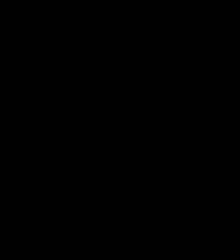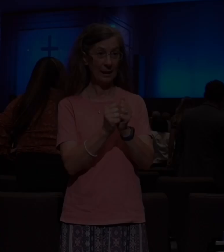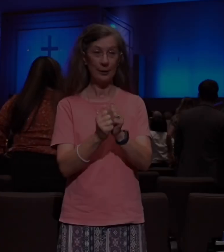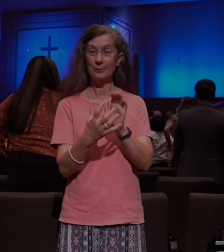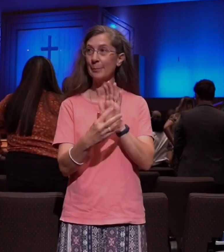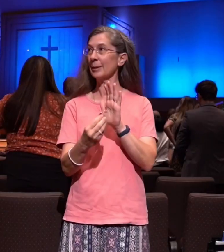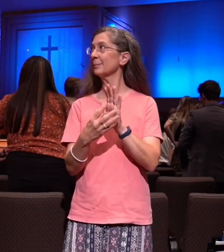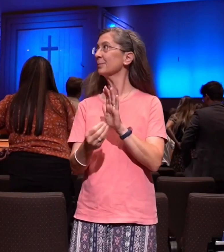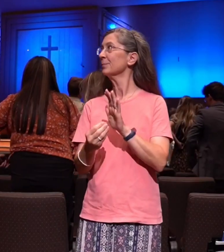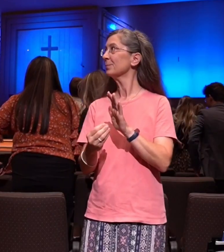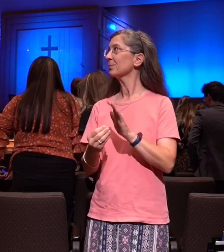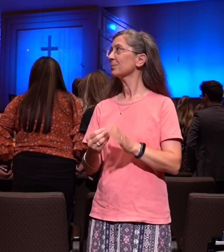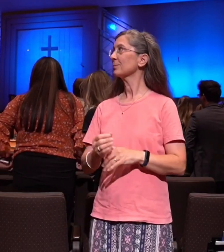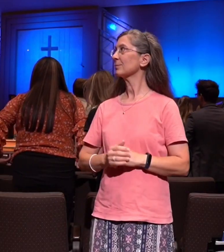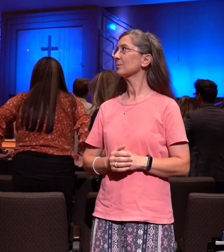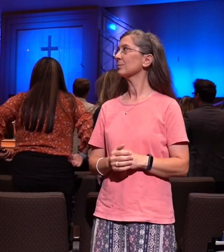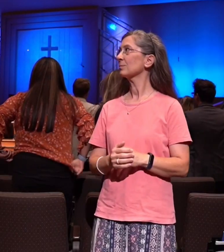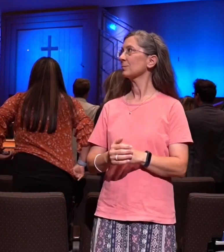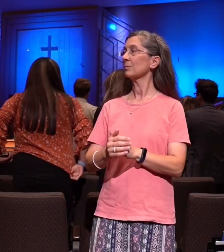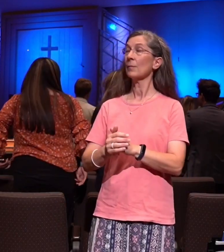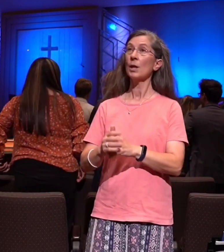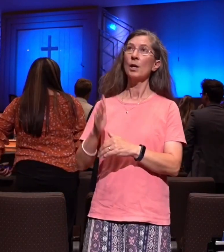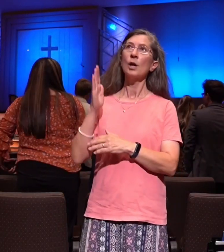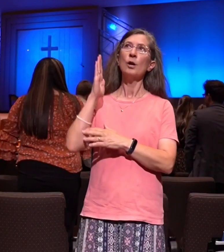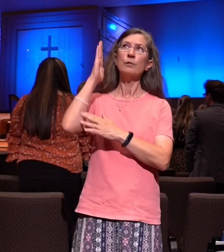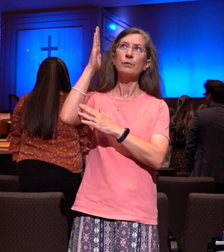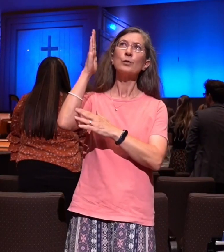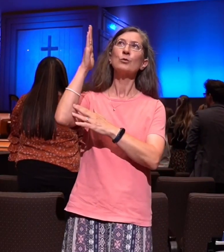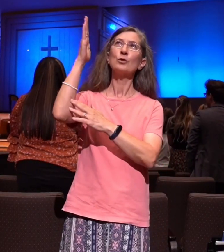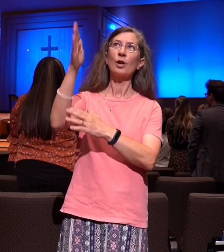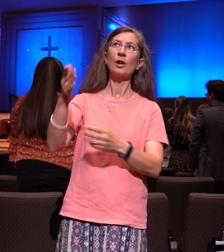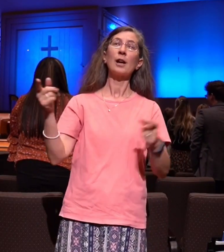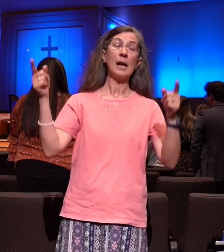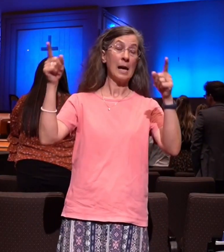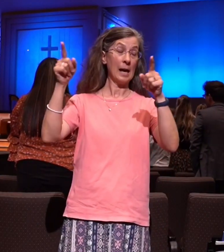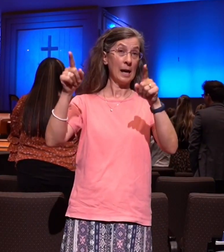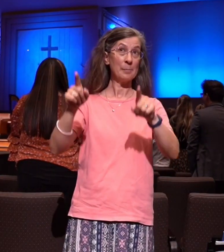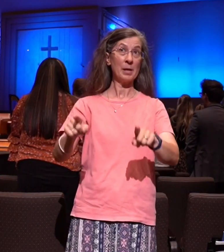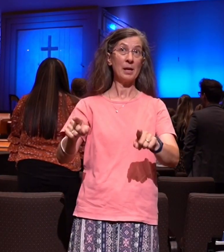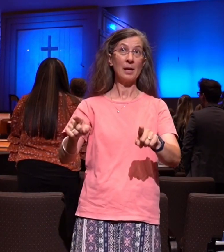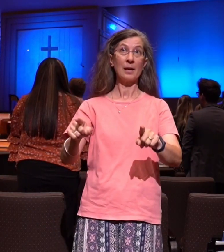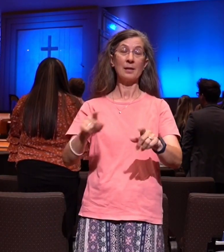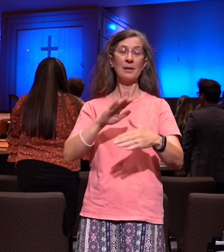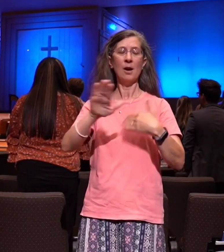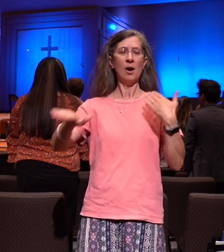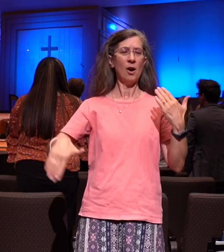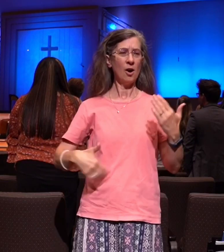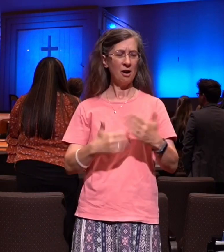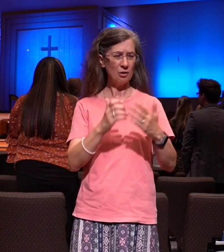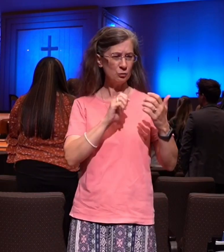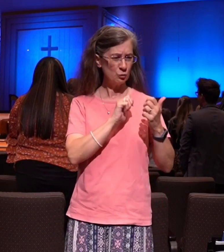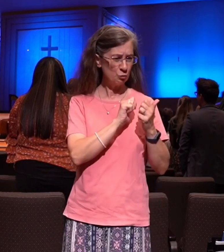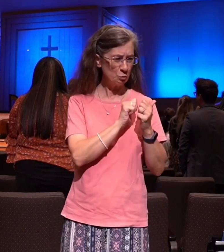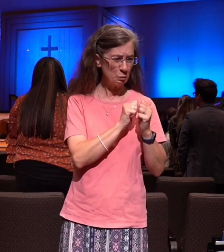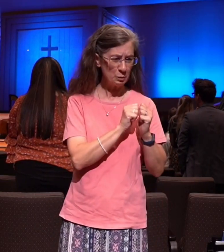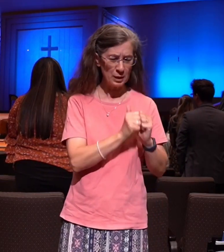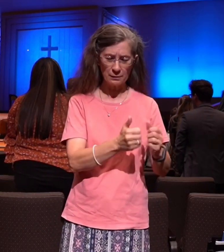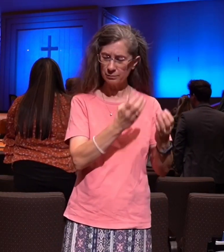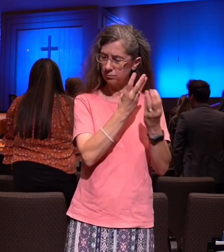There is coming a day when no heartache shall come. No